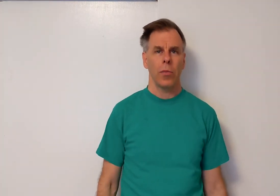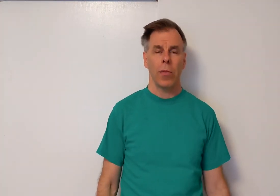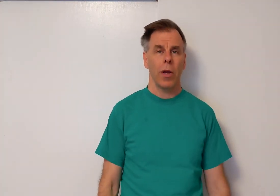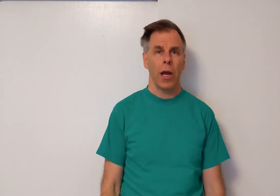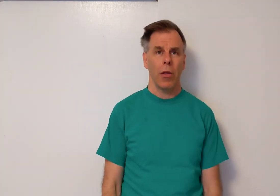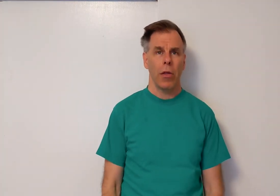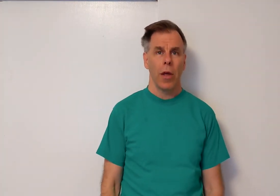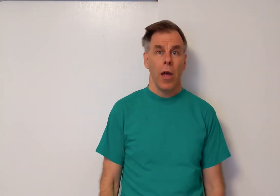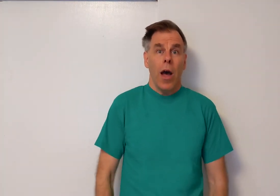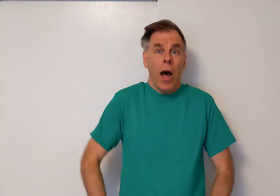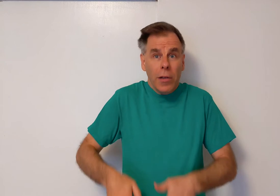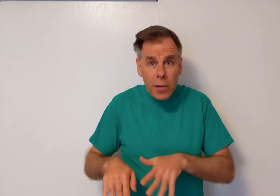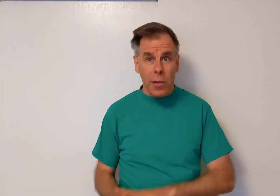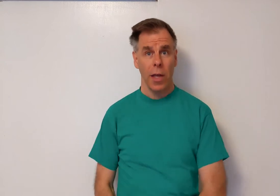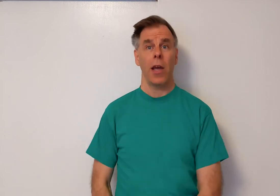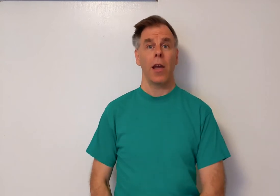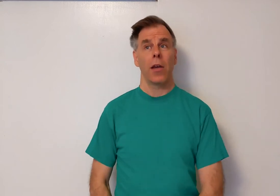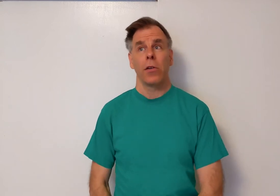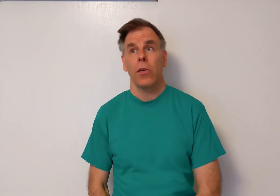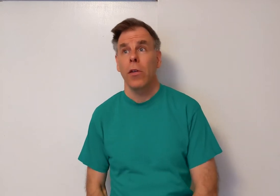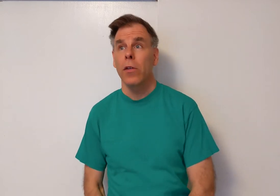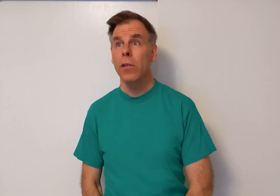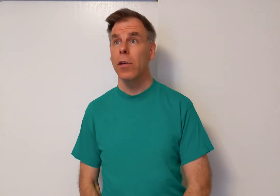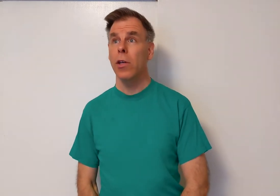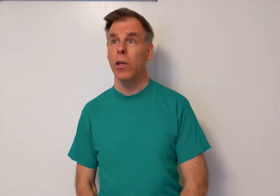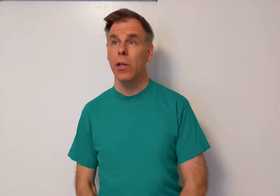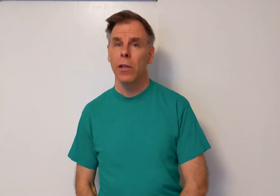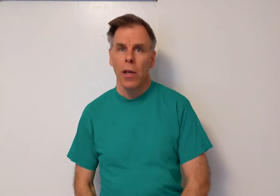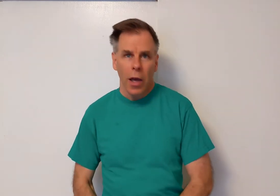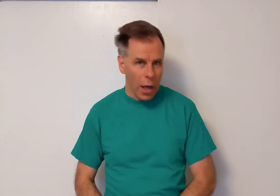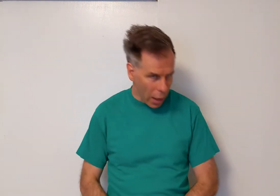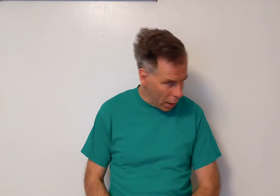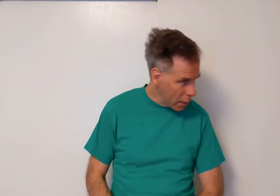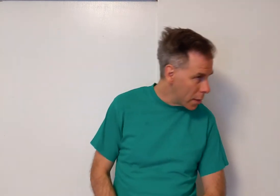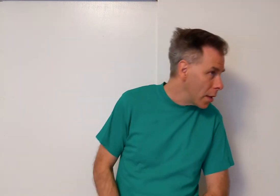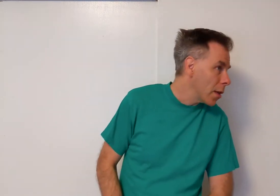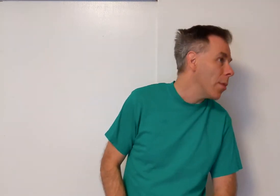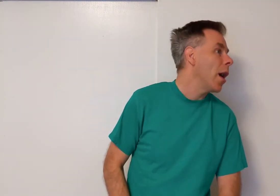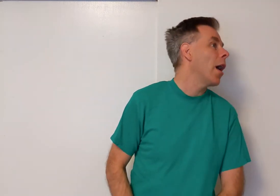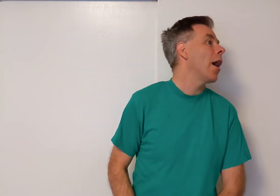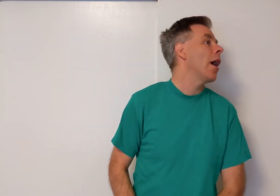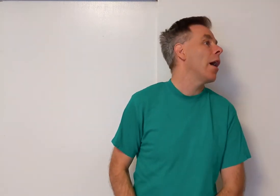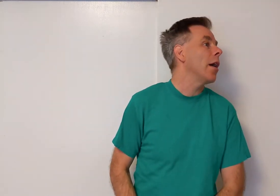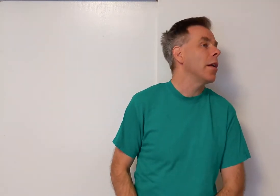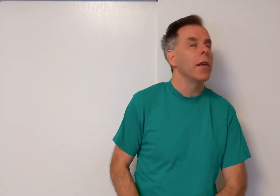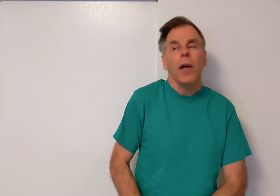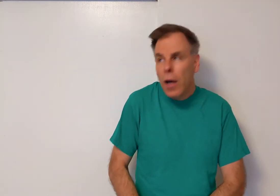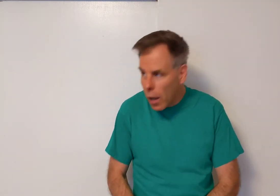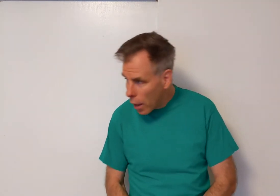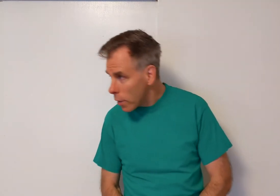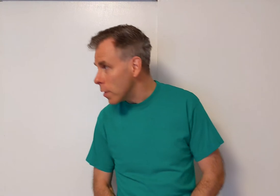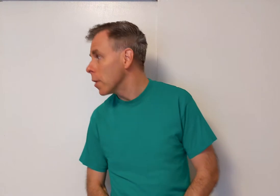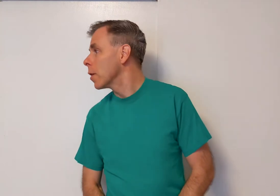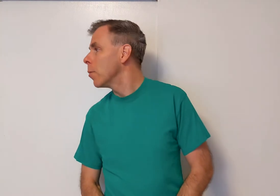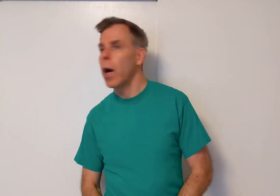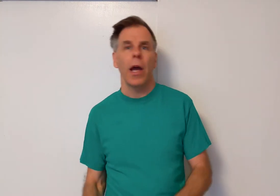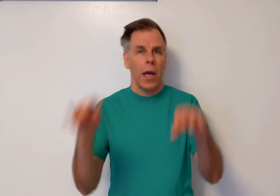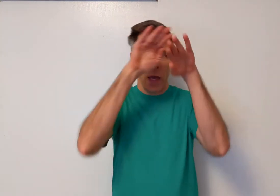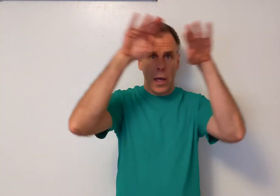Big breath. I stand on the seat and I stick my head. I stick my head